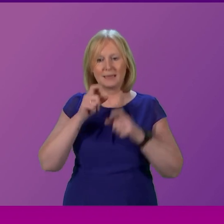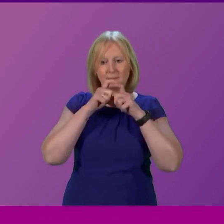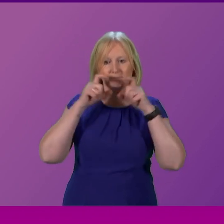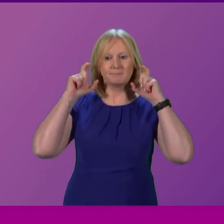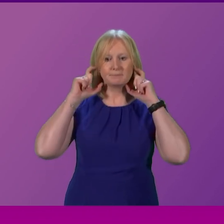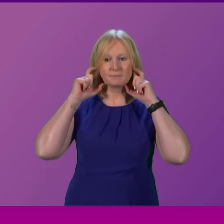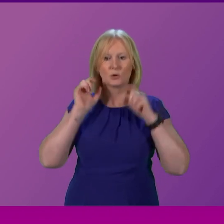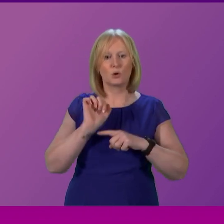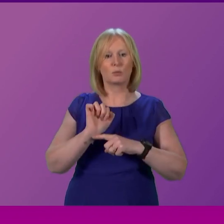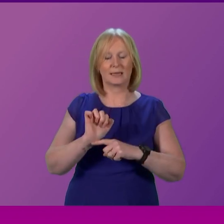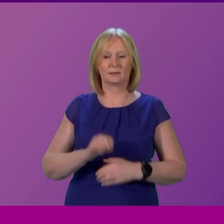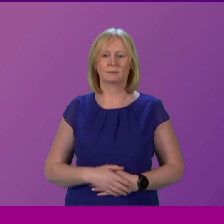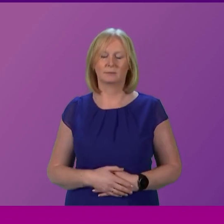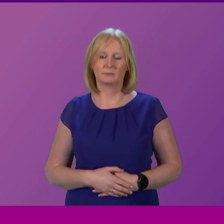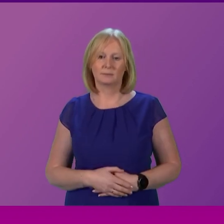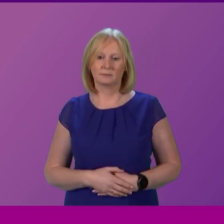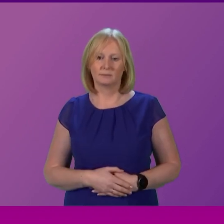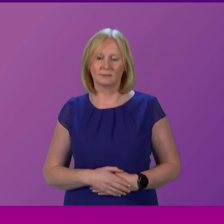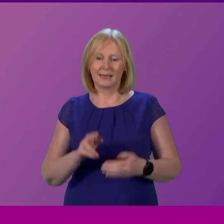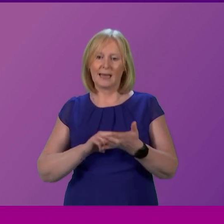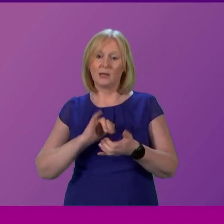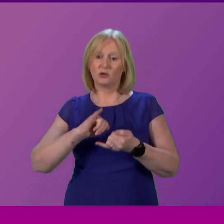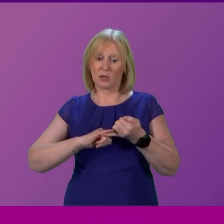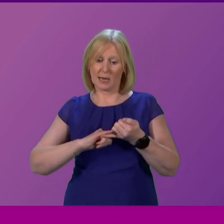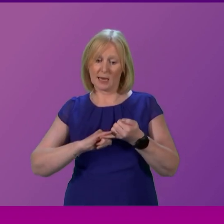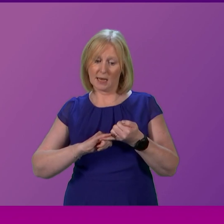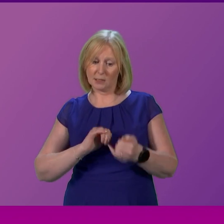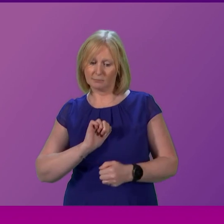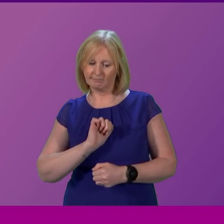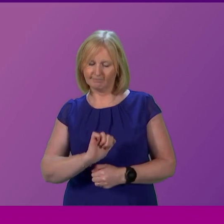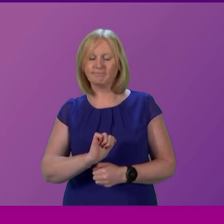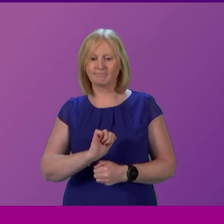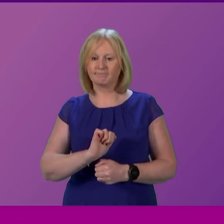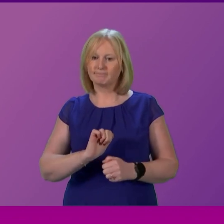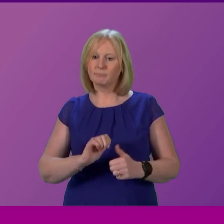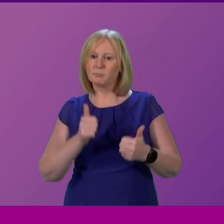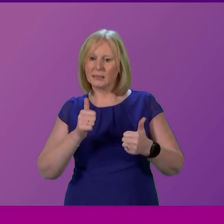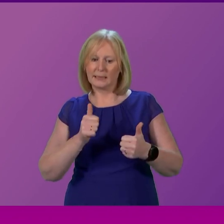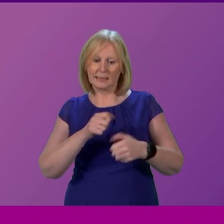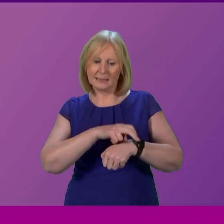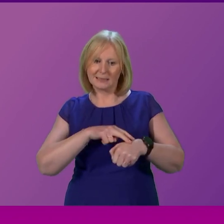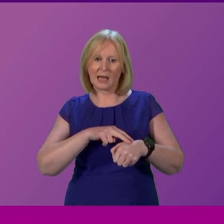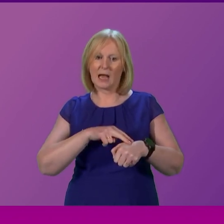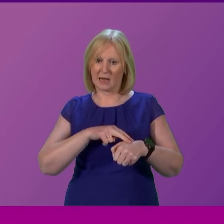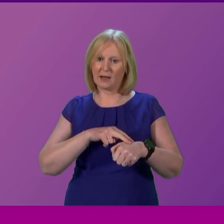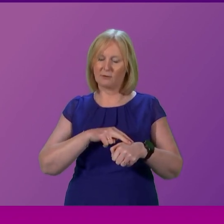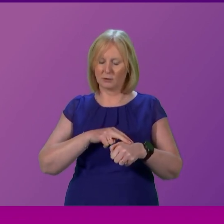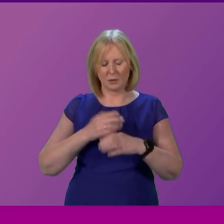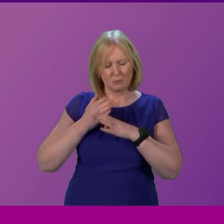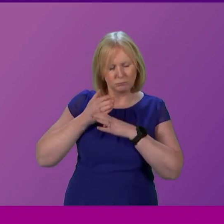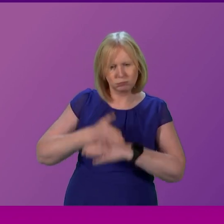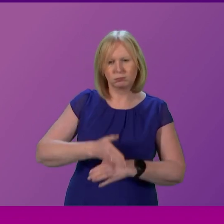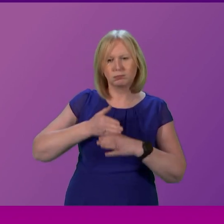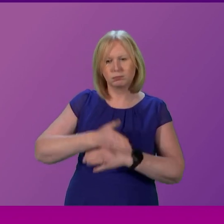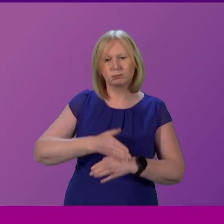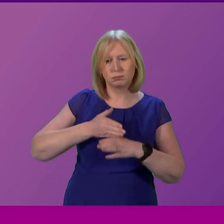Presidential Office, I understand that the NHS is built on the people that work in it, who have had to work through incredibly